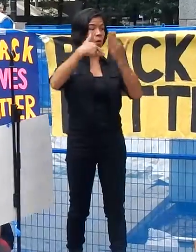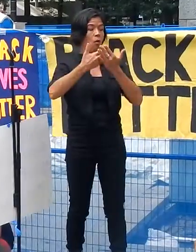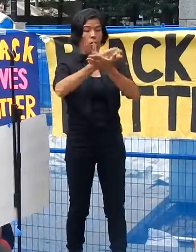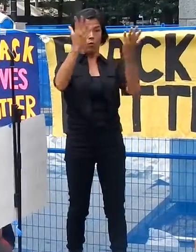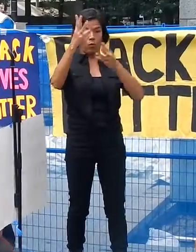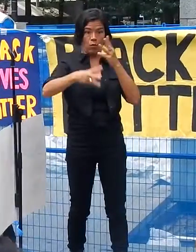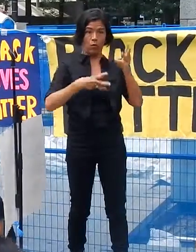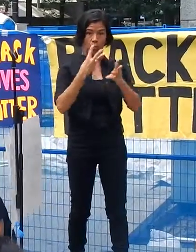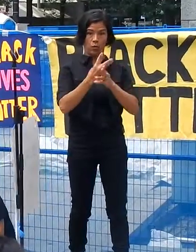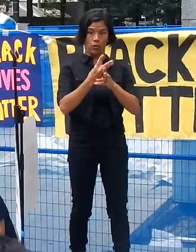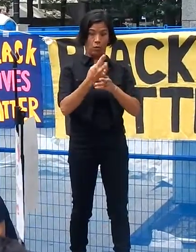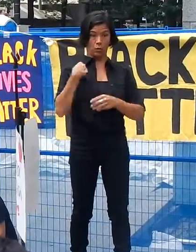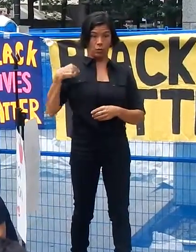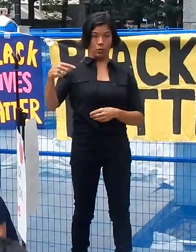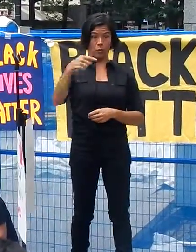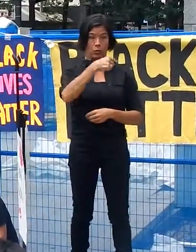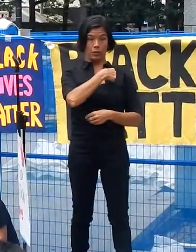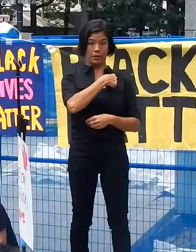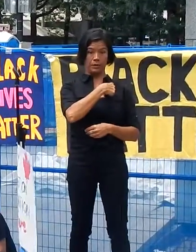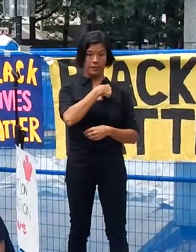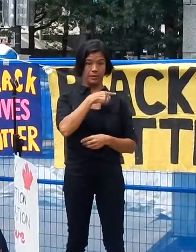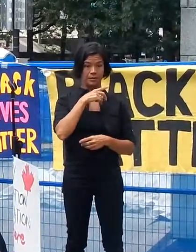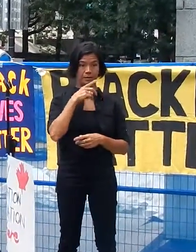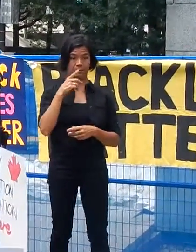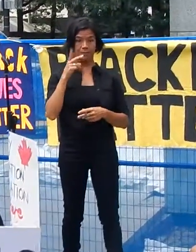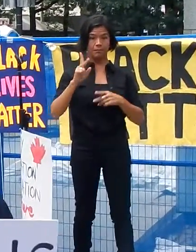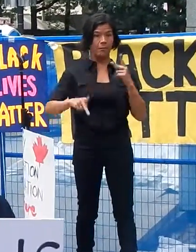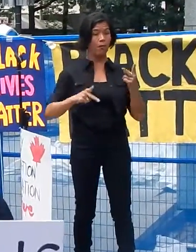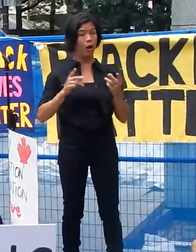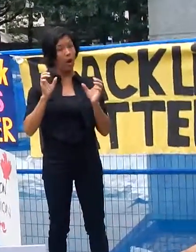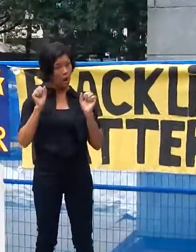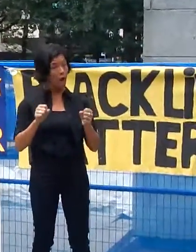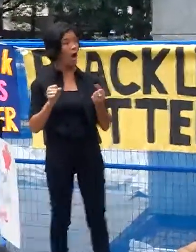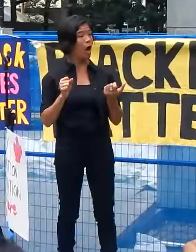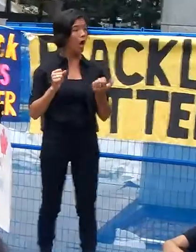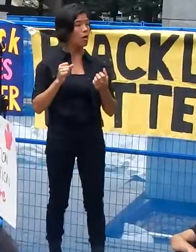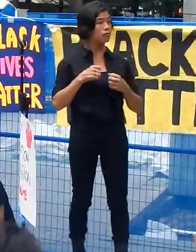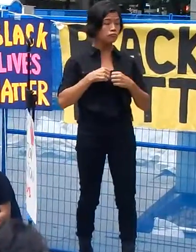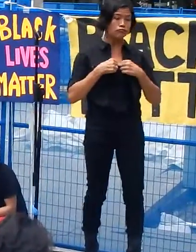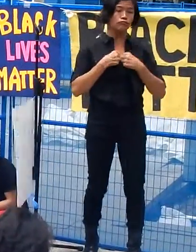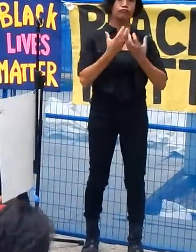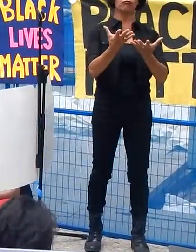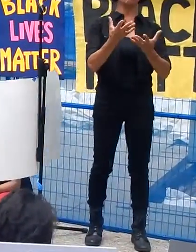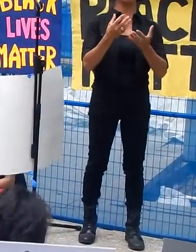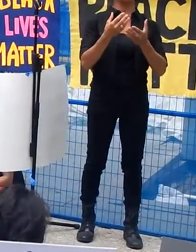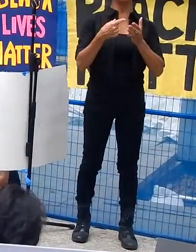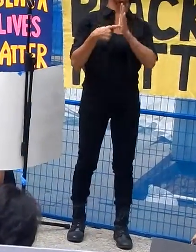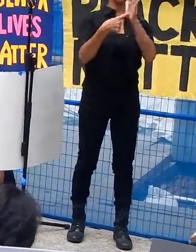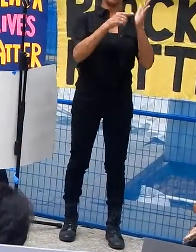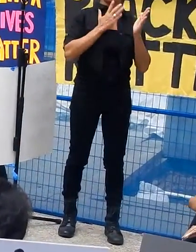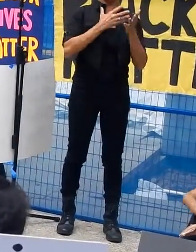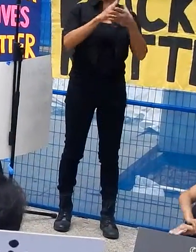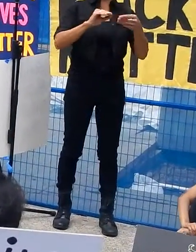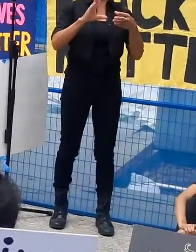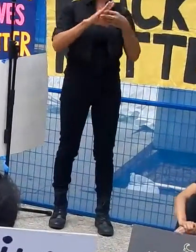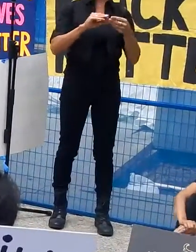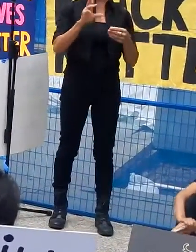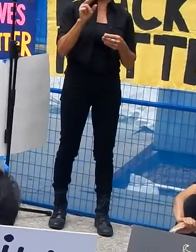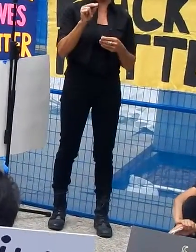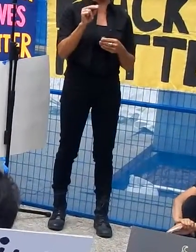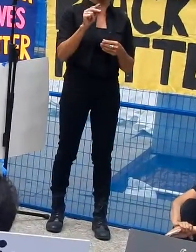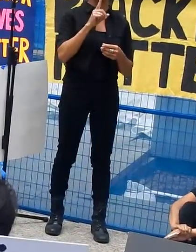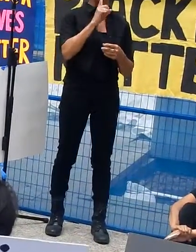We are the people who never tells our own stories. Our story is told by Europe,